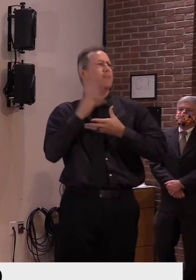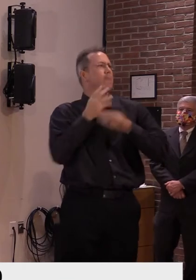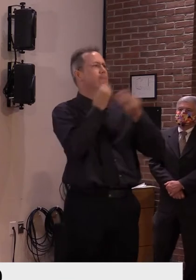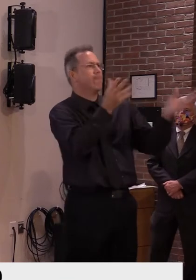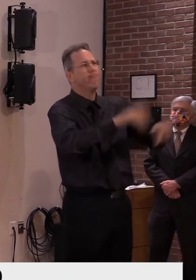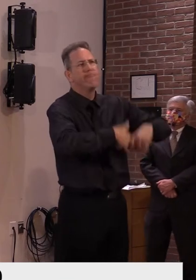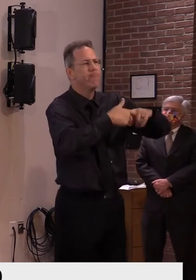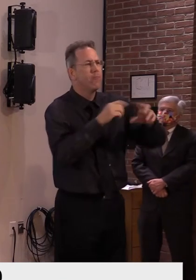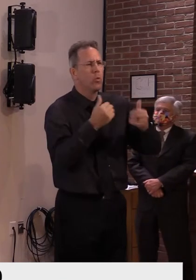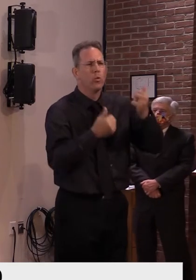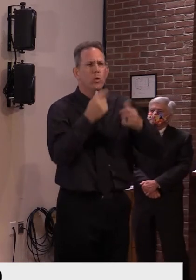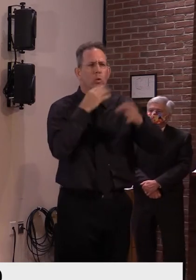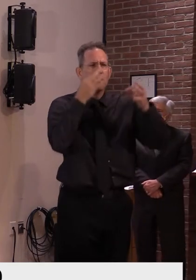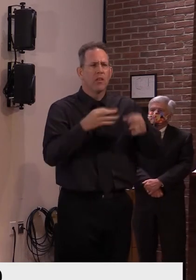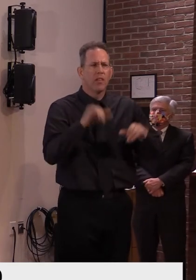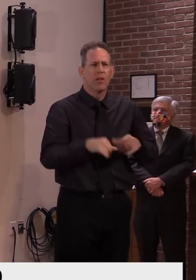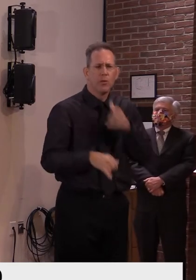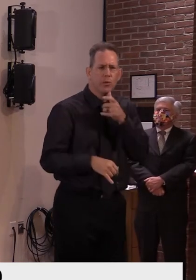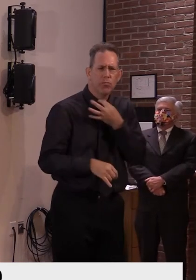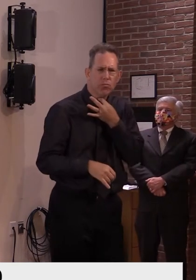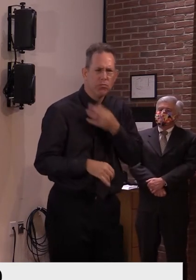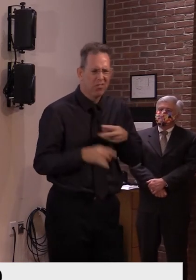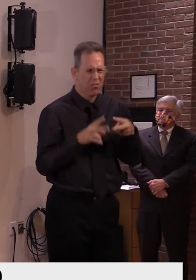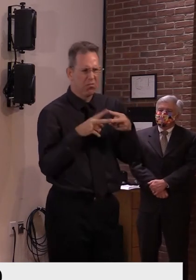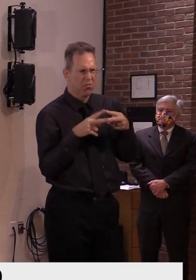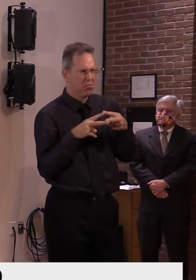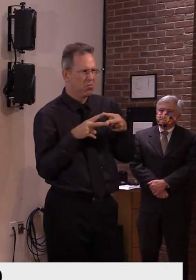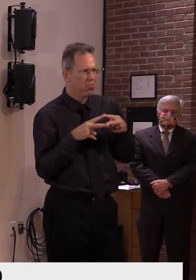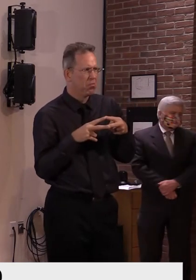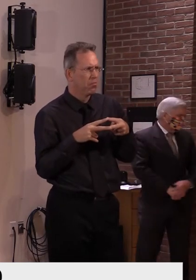Was this the, which school did you say this was, Jim?